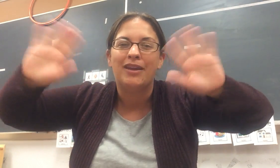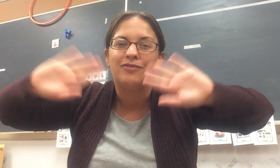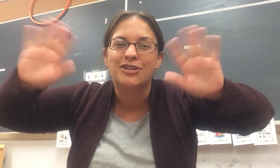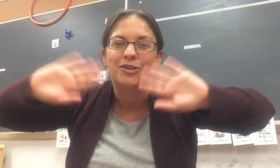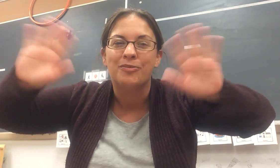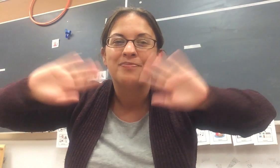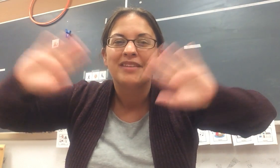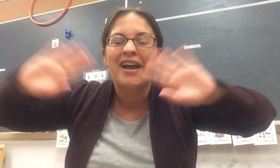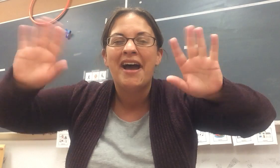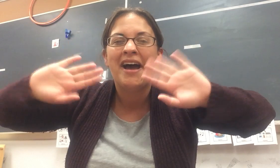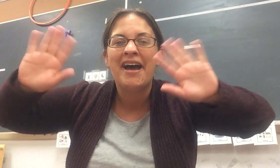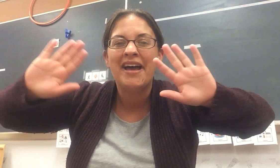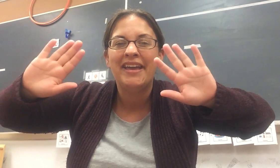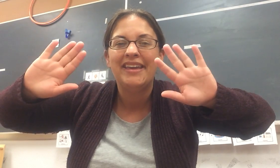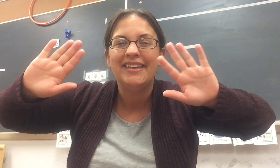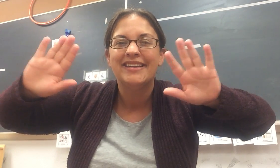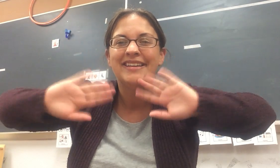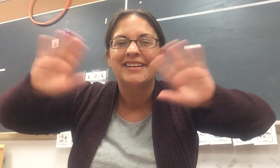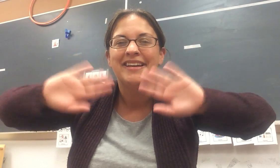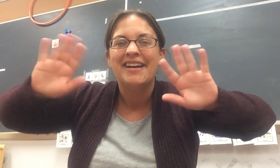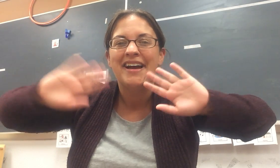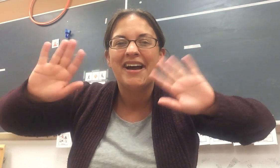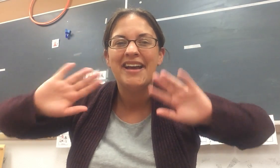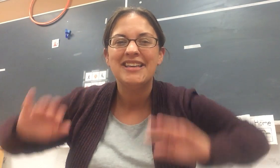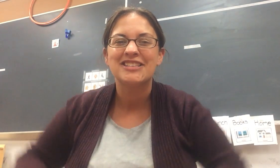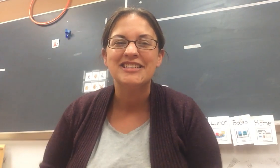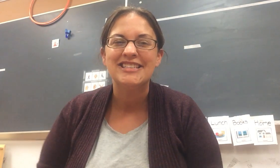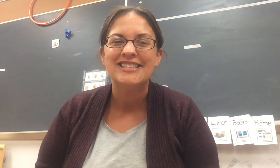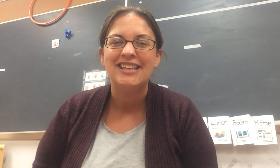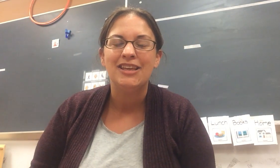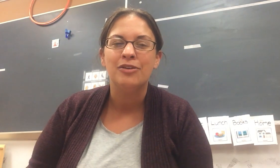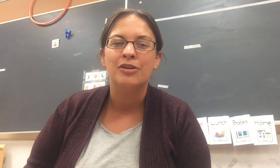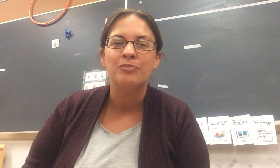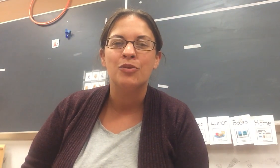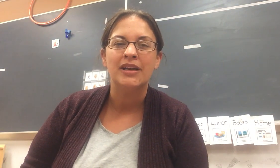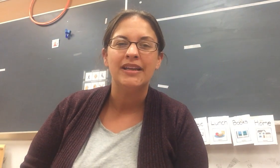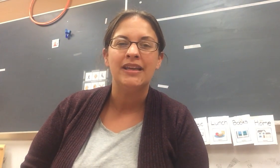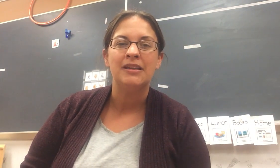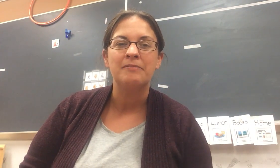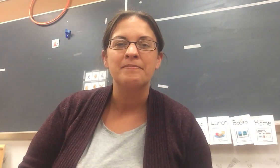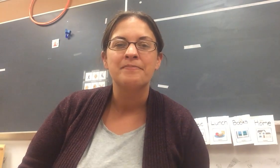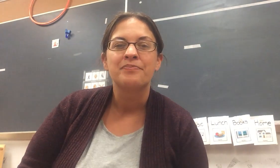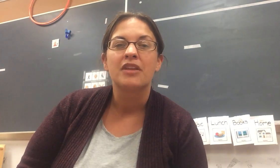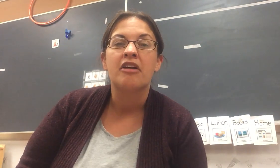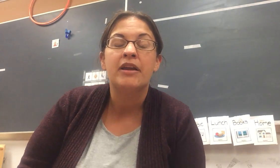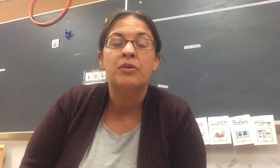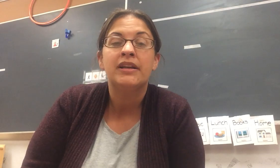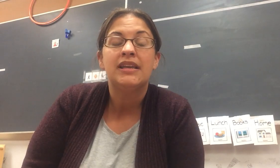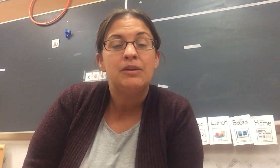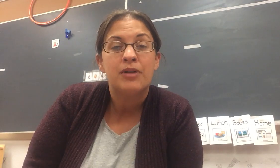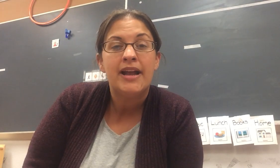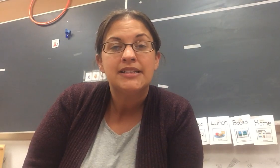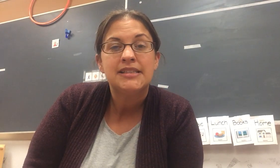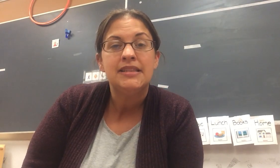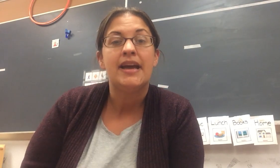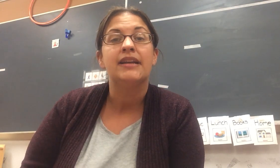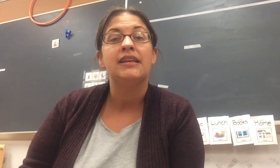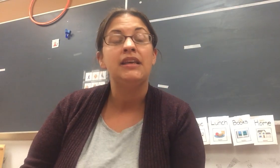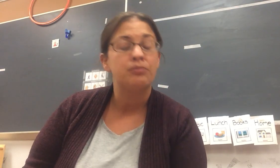wave too. Hi. Hi. It's good to see you. Good morning. All right, we're going to keep practicing that. Keep